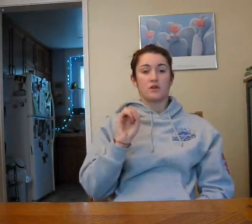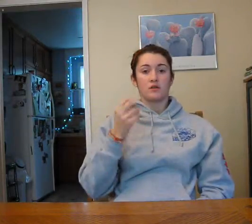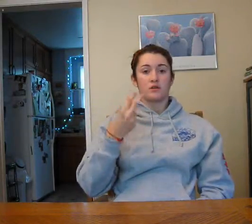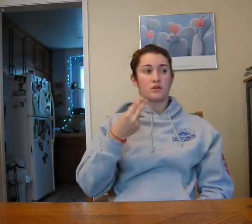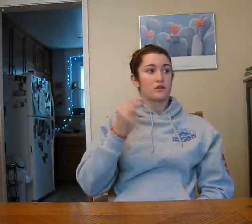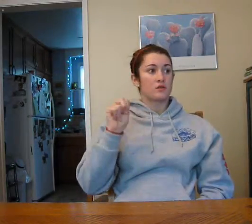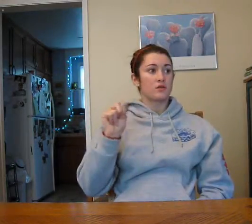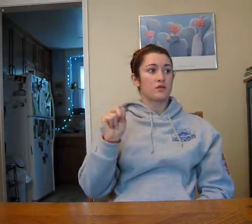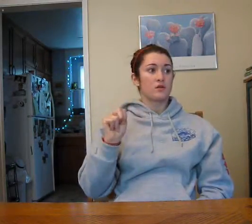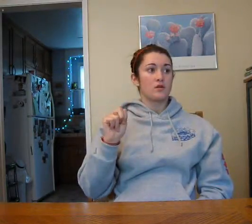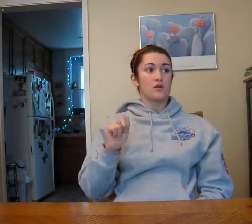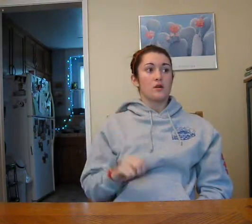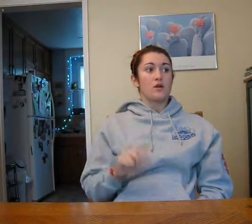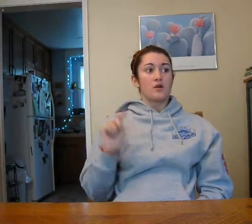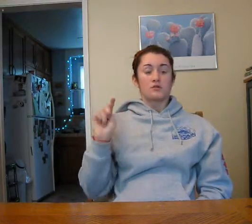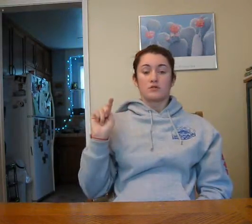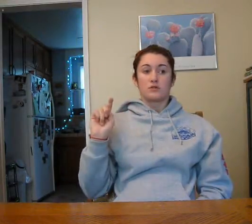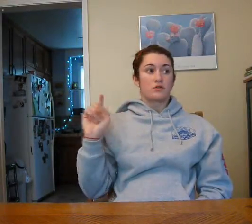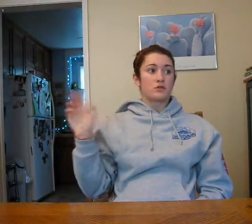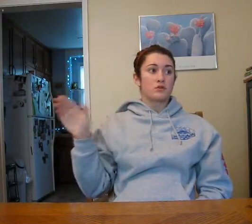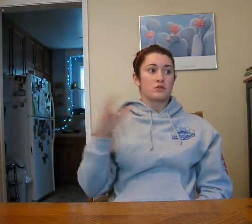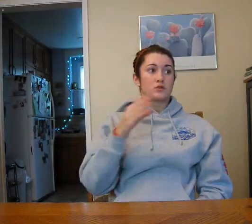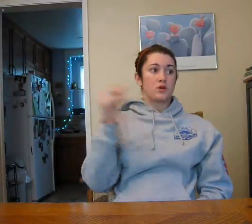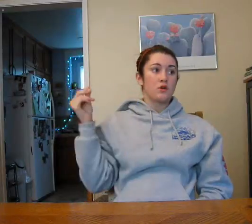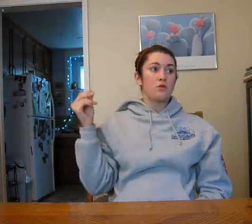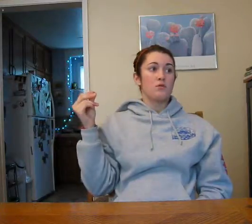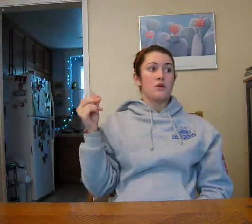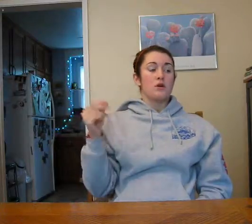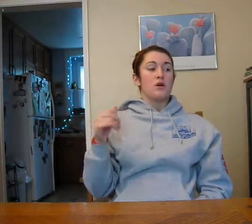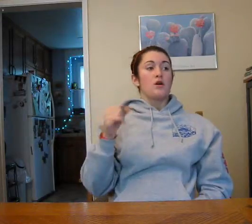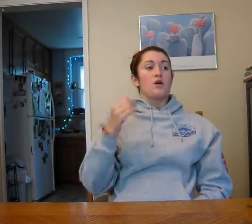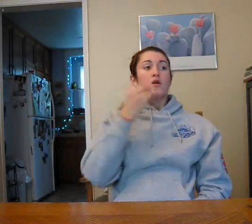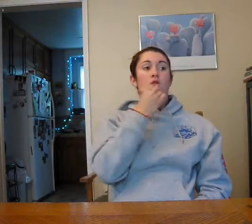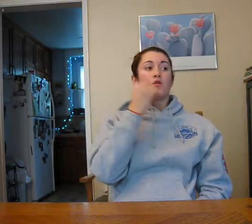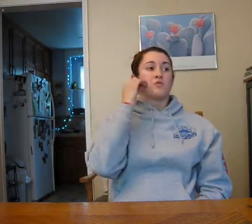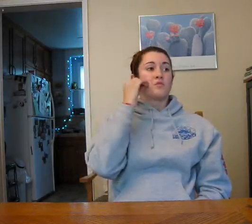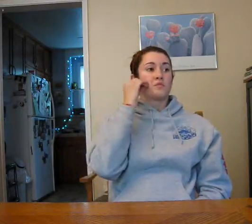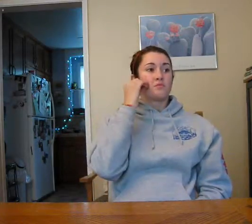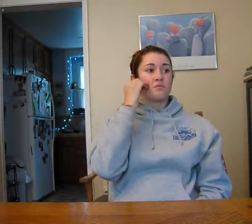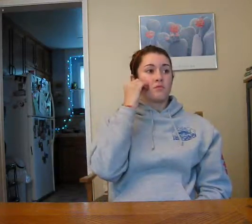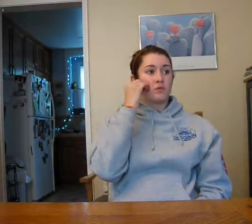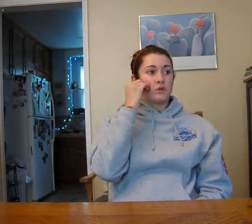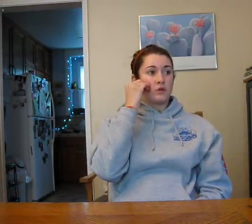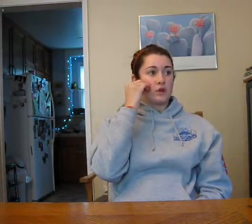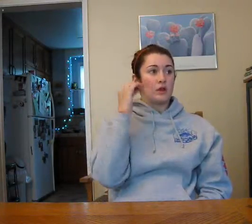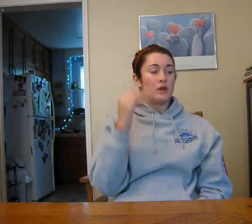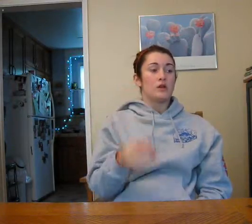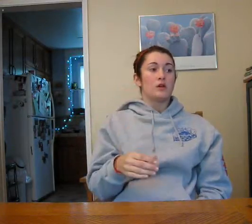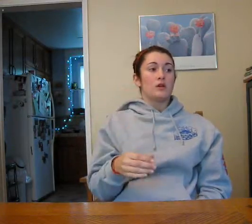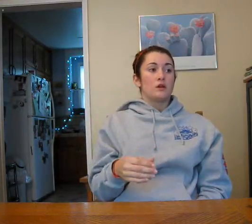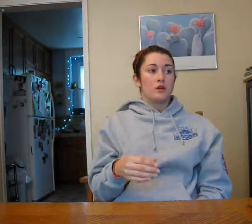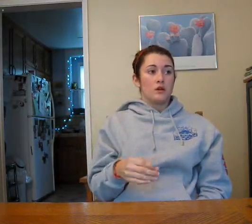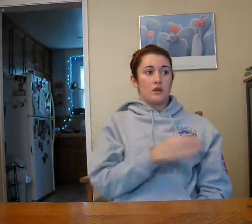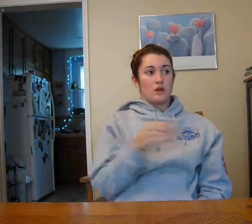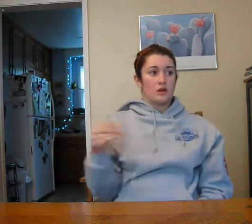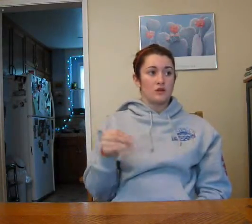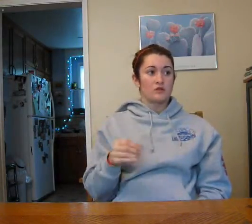go home and